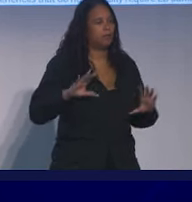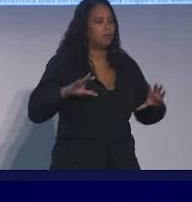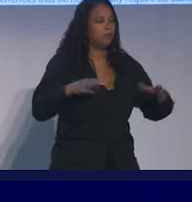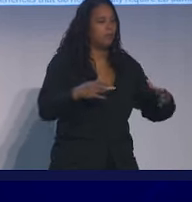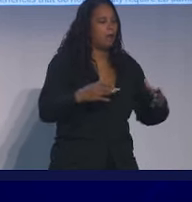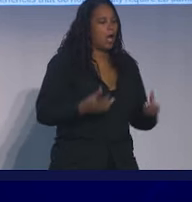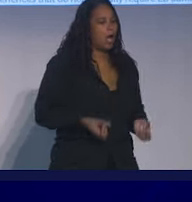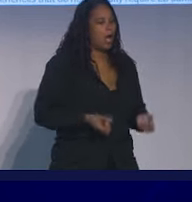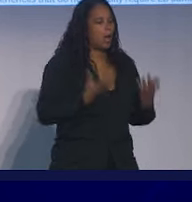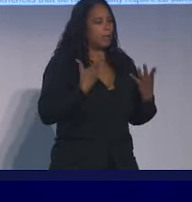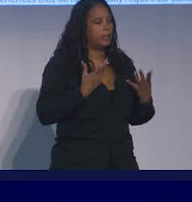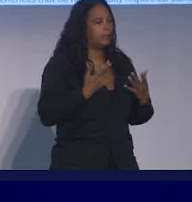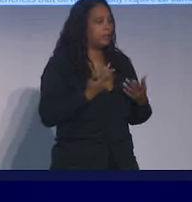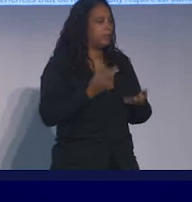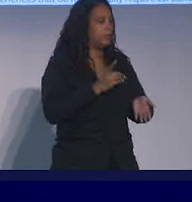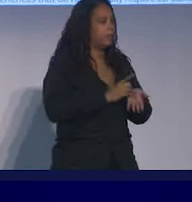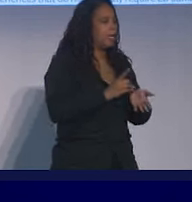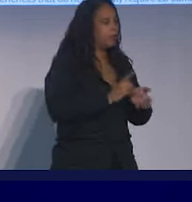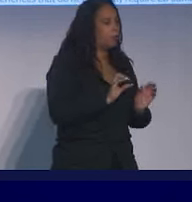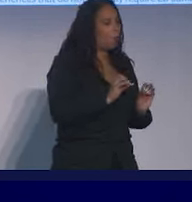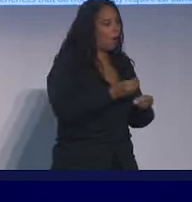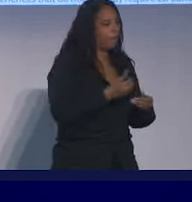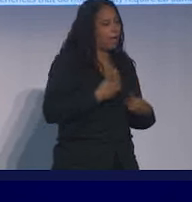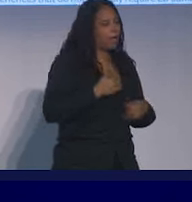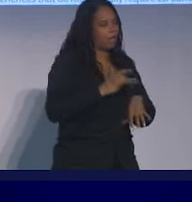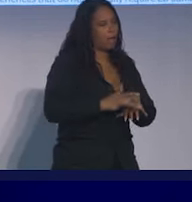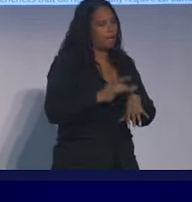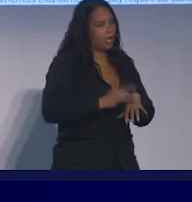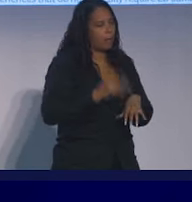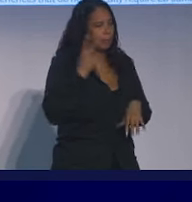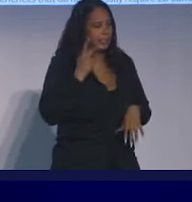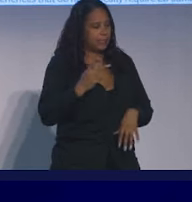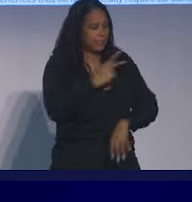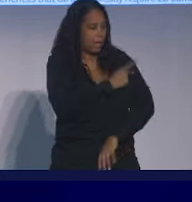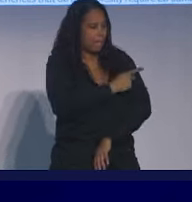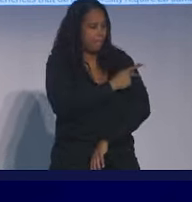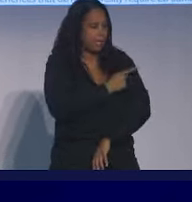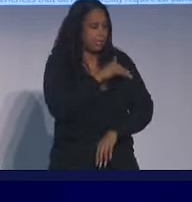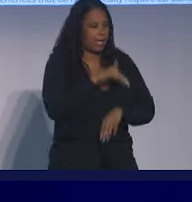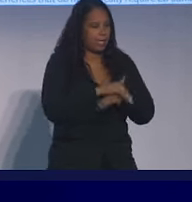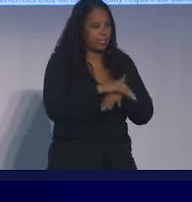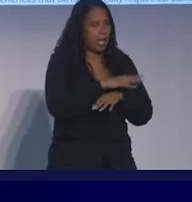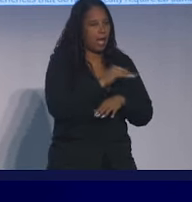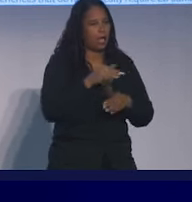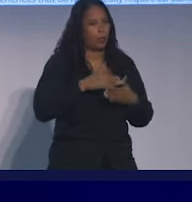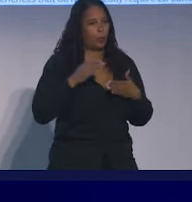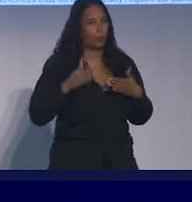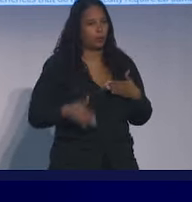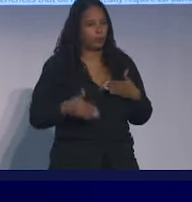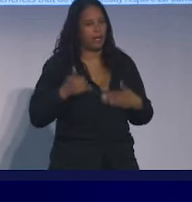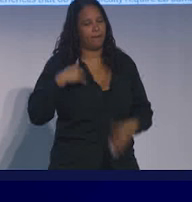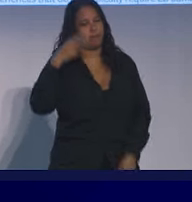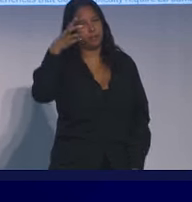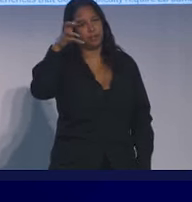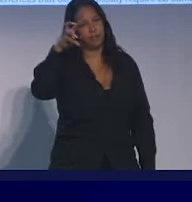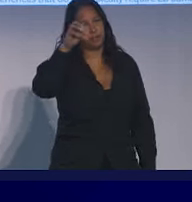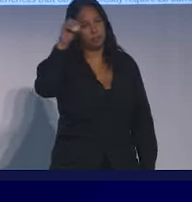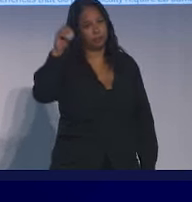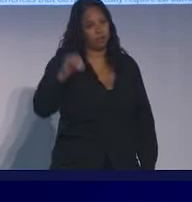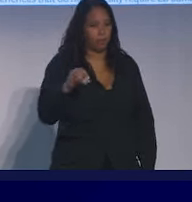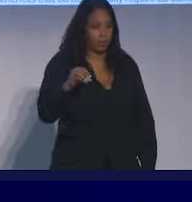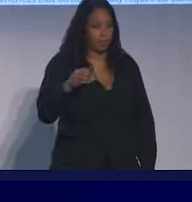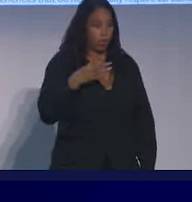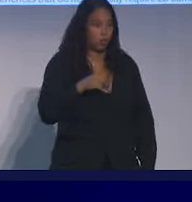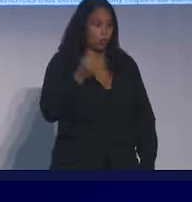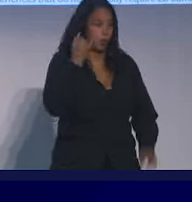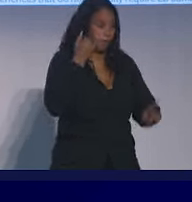primary care practice offices had availability to see patients in the evenings and on the weekends. It was 16%. So if